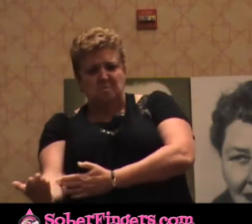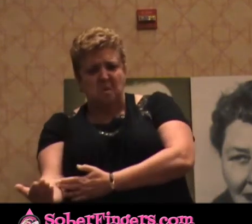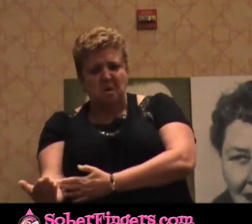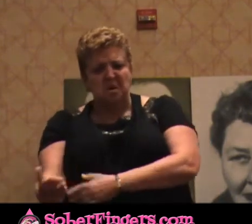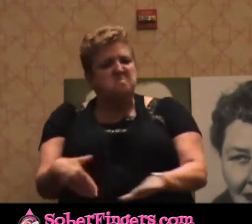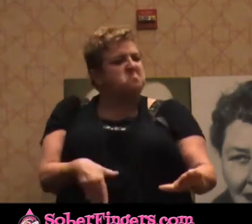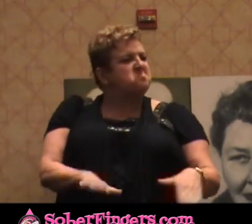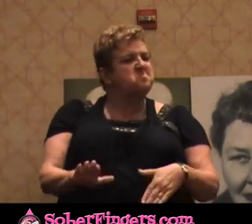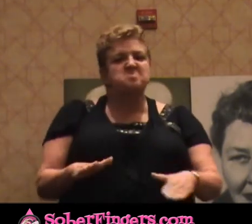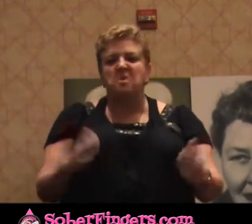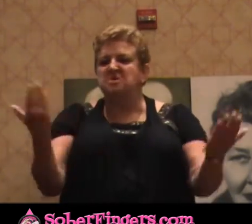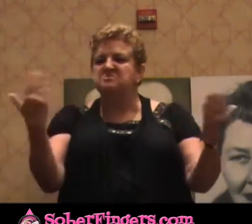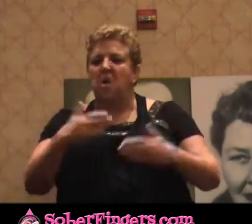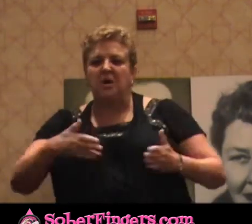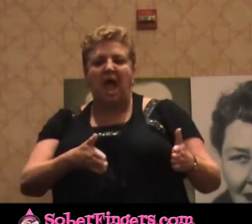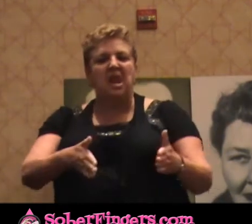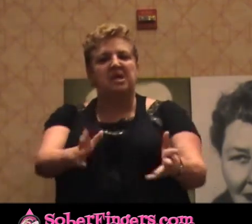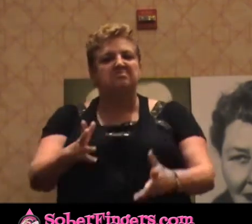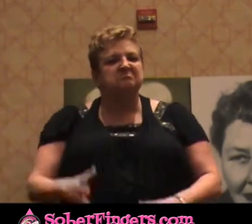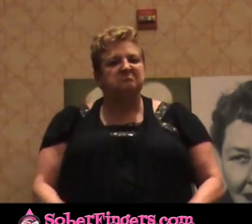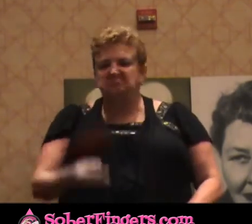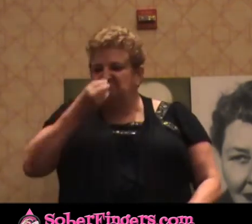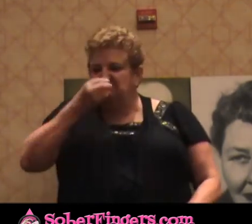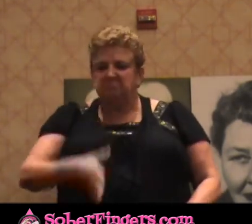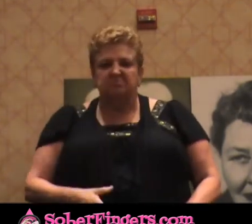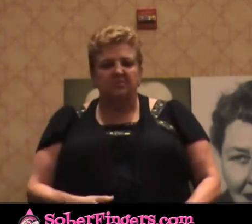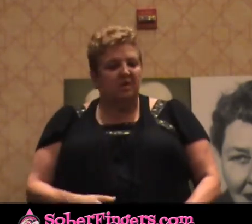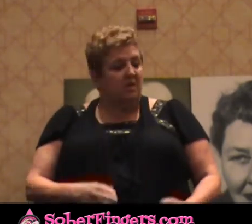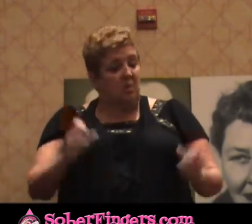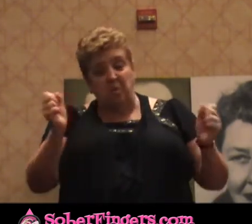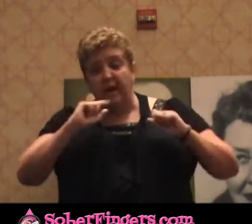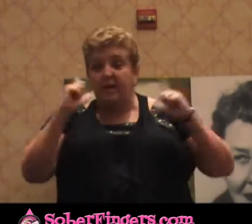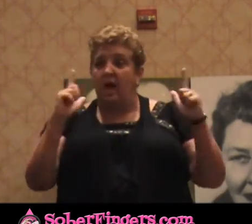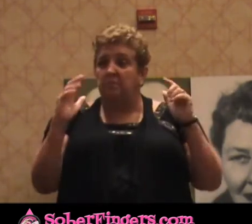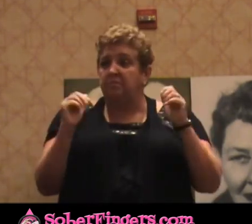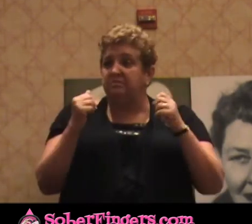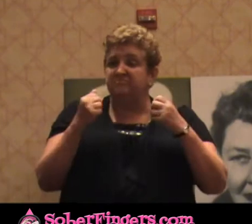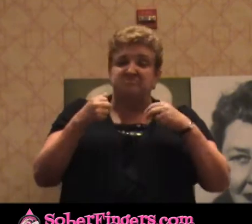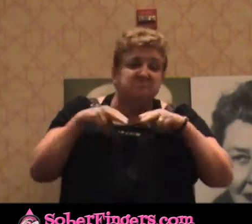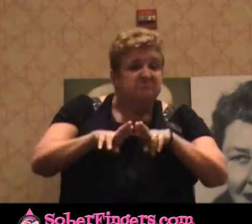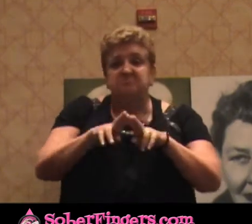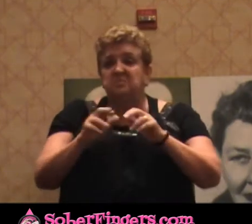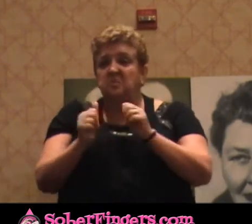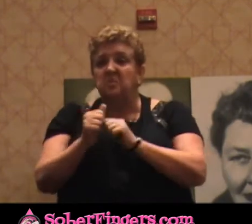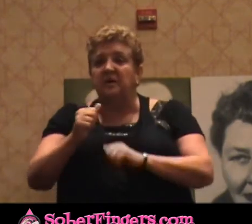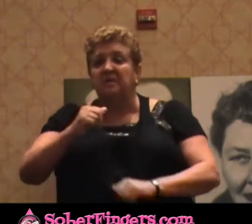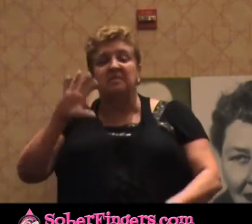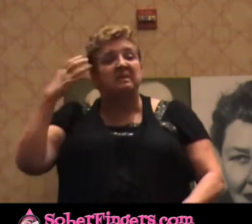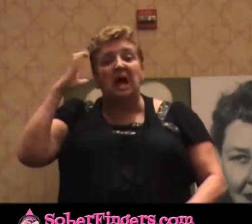strangers. It was not an issue to wake up with cousin A. I wasn't embarrassed to wake up with cousin A. That was the norm.